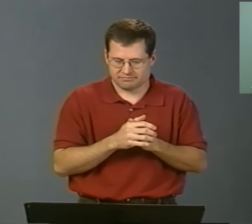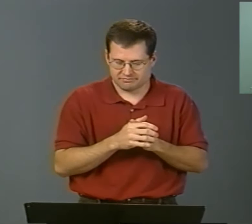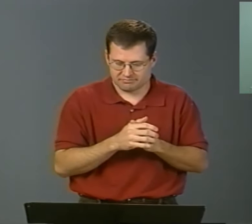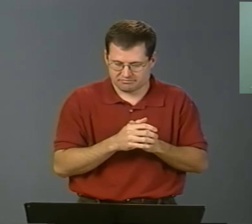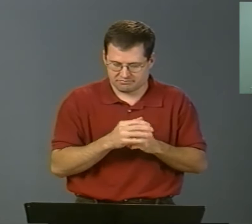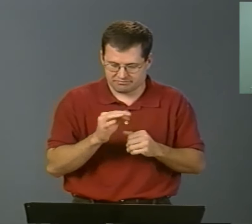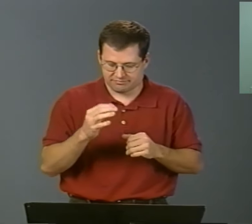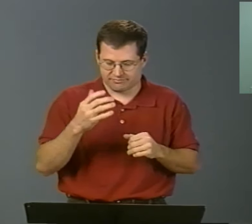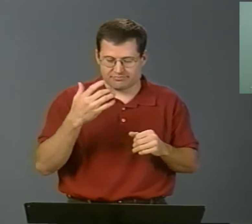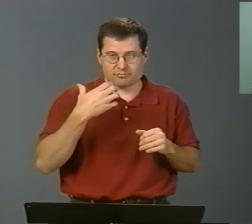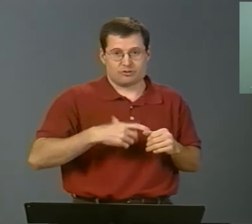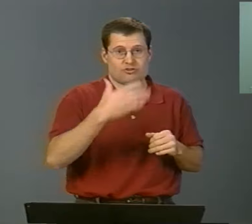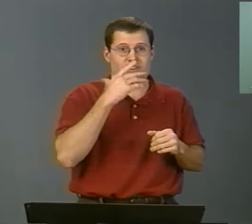And you know that they're ready to help.